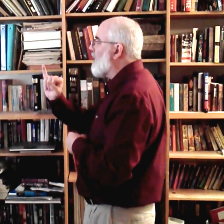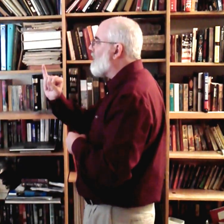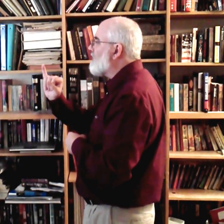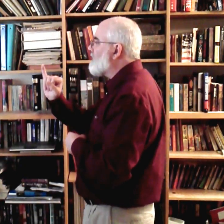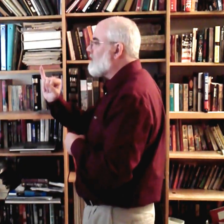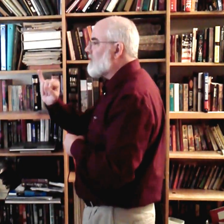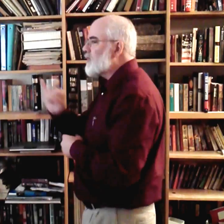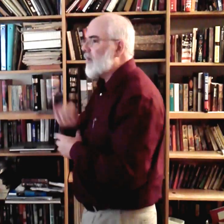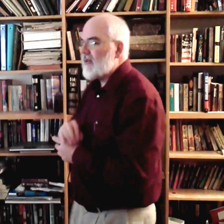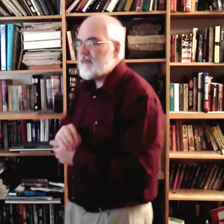off the chin.